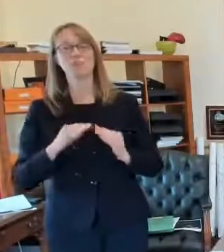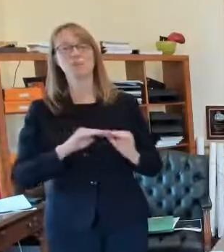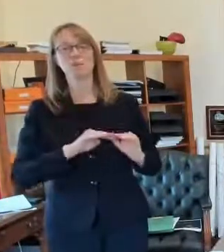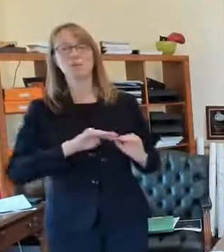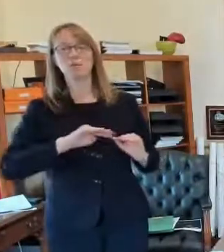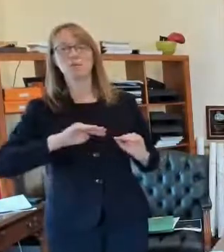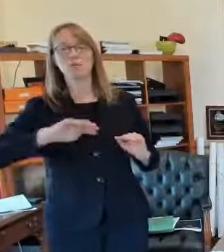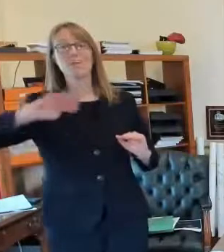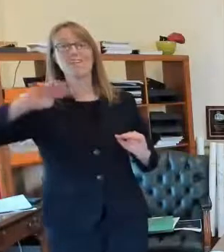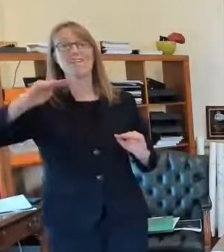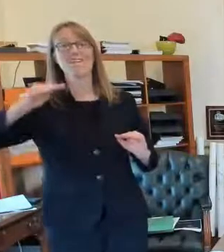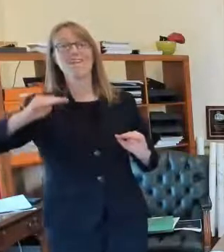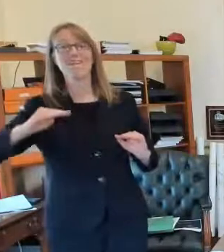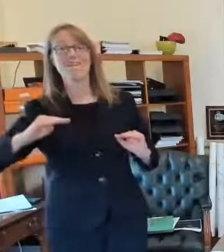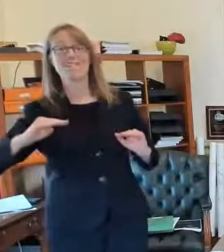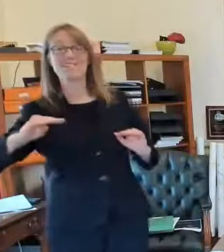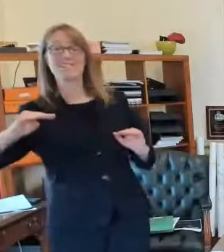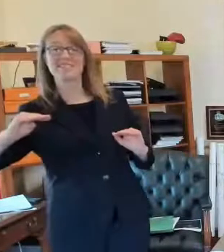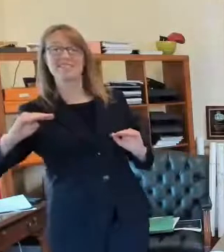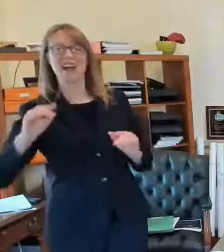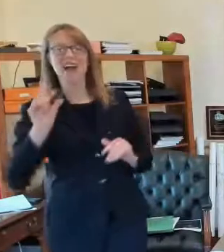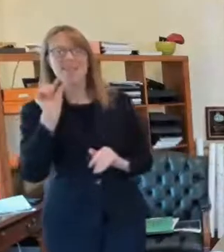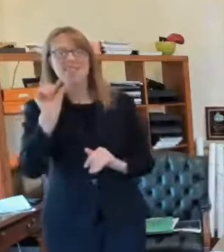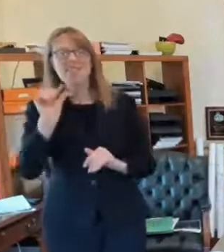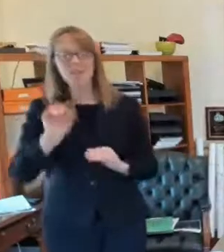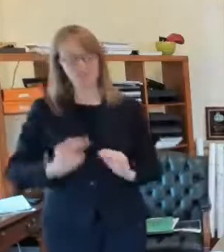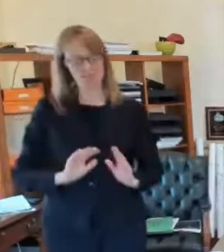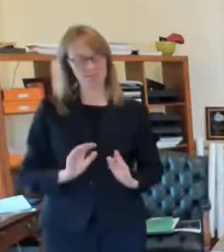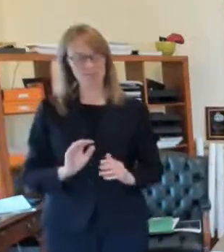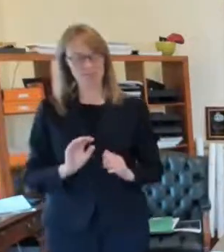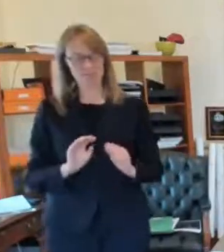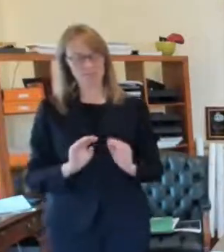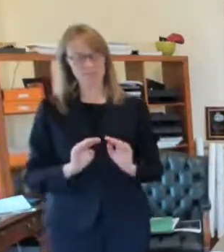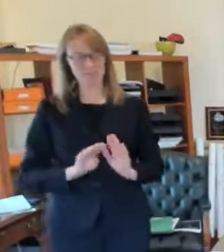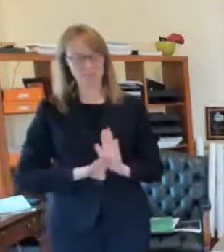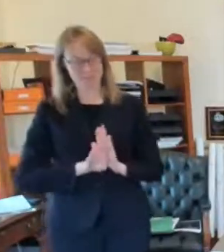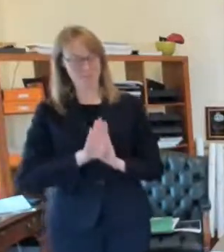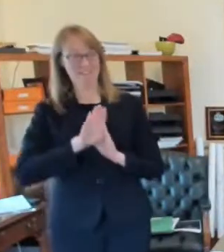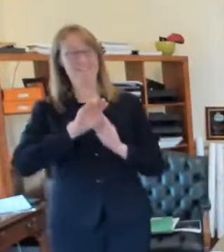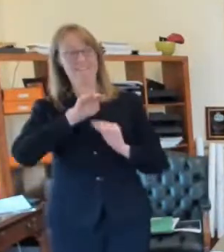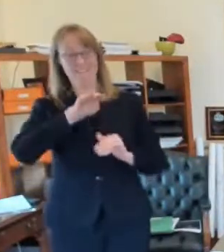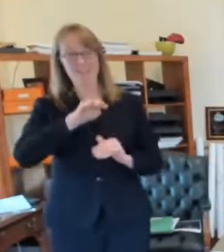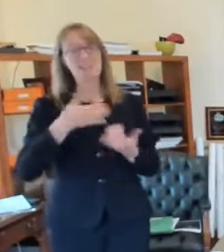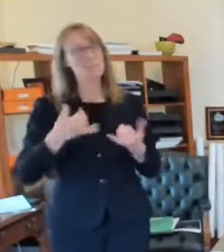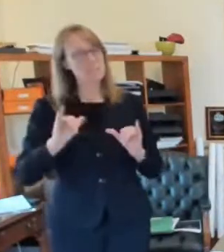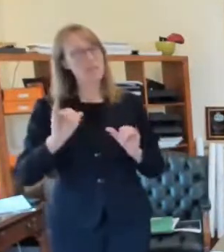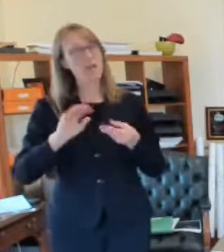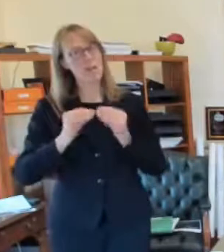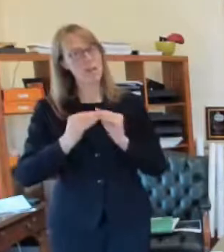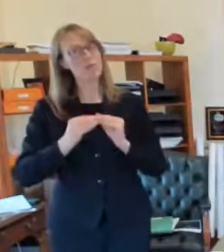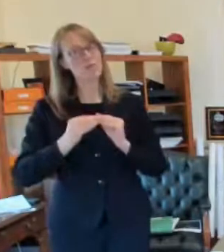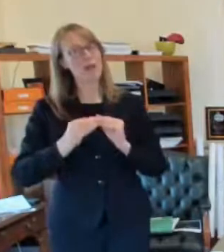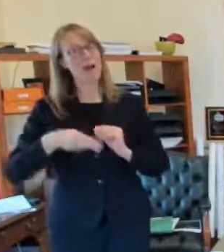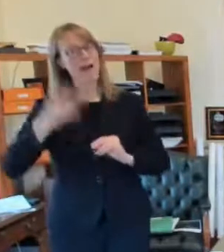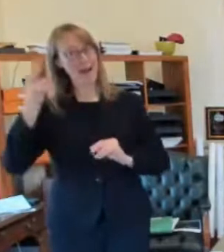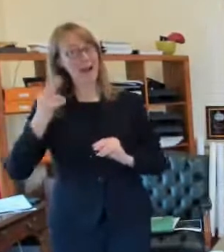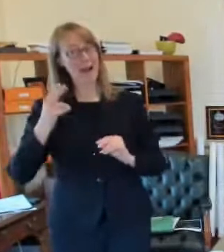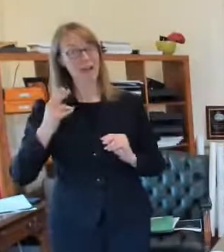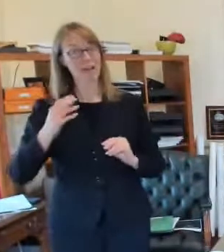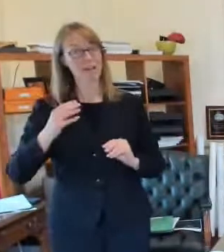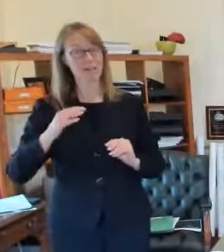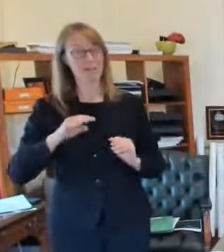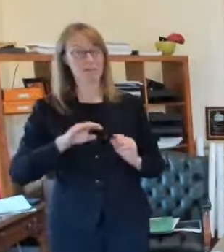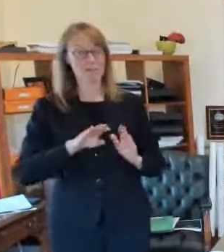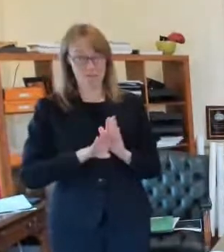and now it has leveled off a little bit but it has leveled off at a very high rate and this is very consistent which with